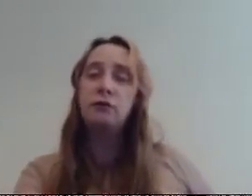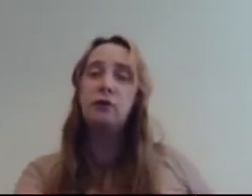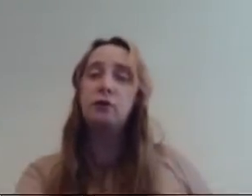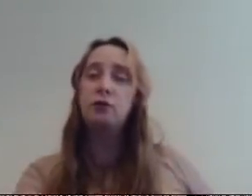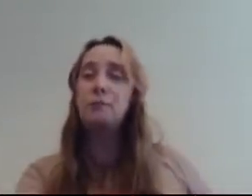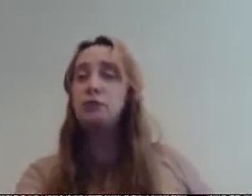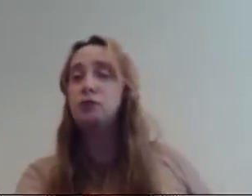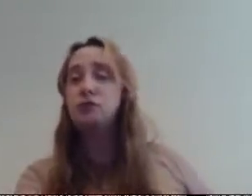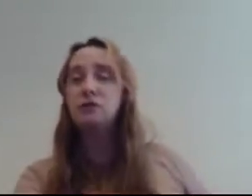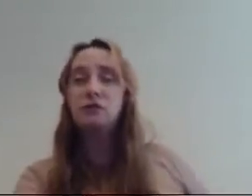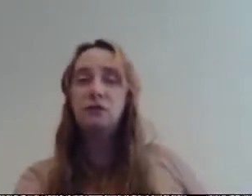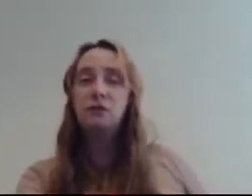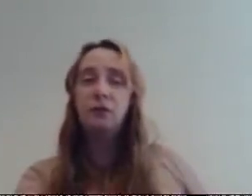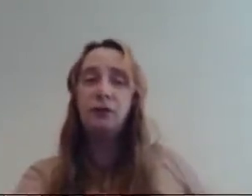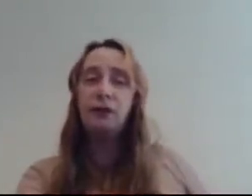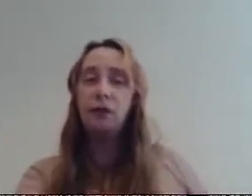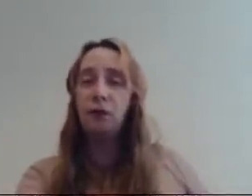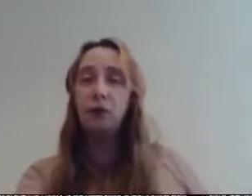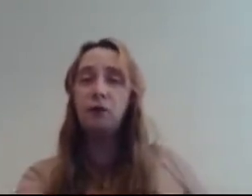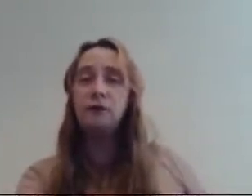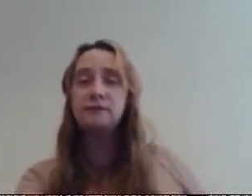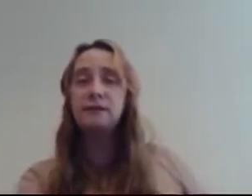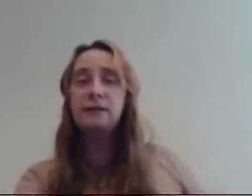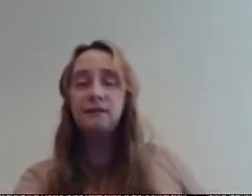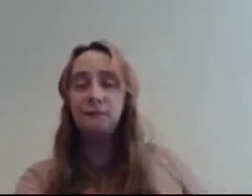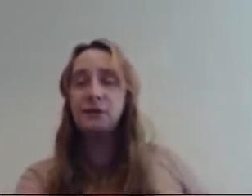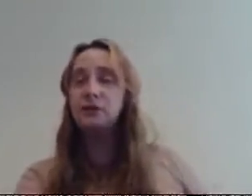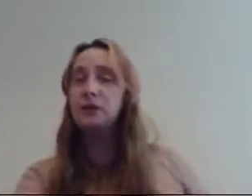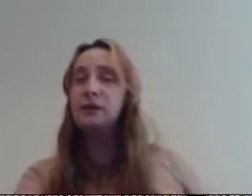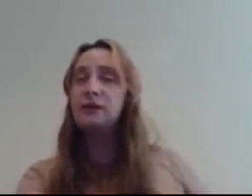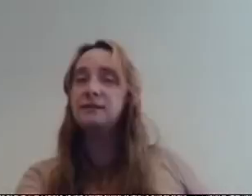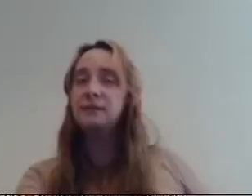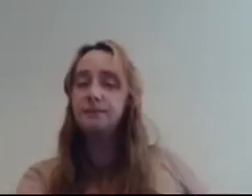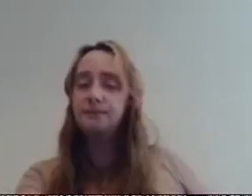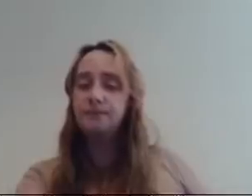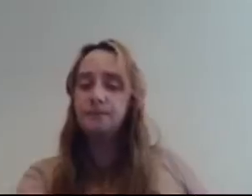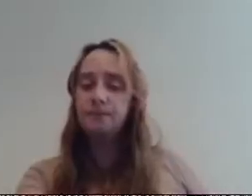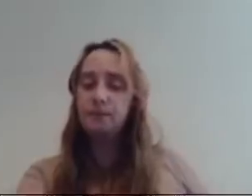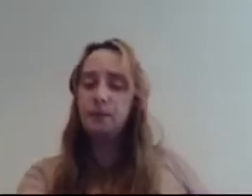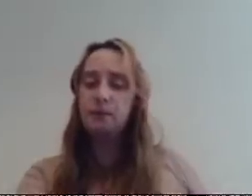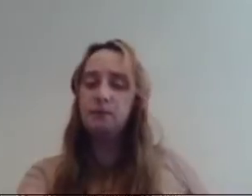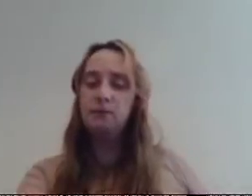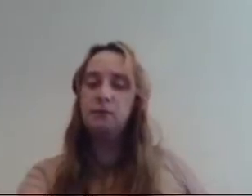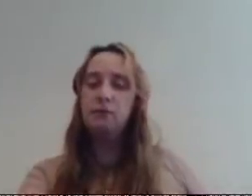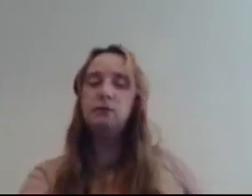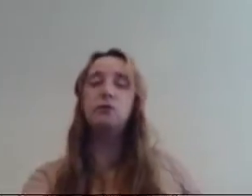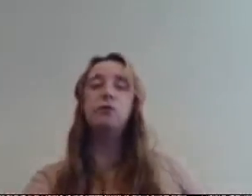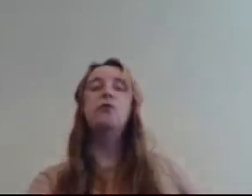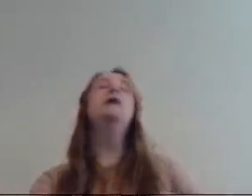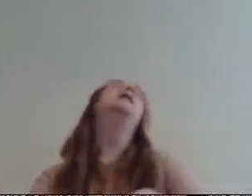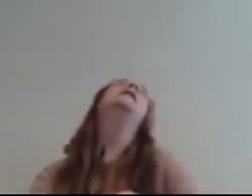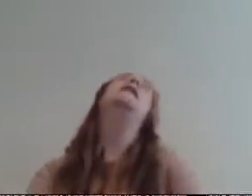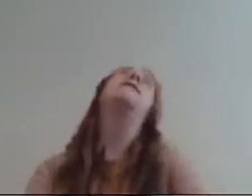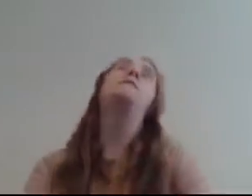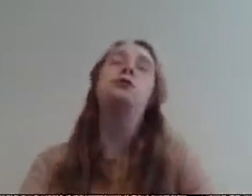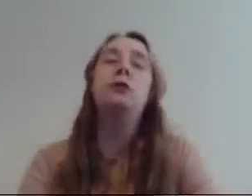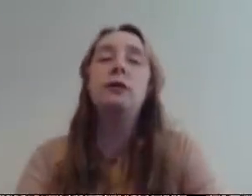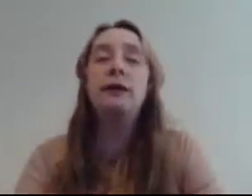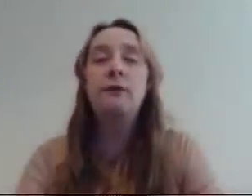till two episodes or that or how long this match is going to last i don't know if midori will learn